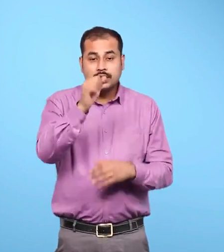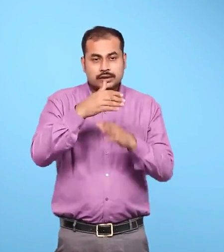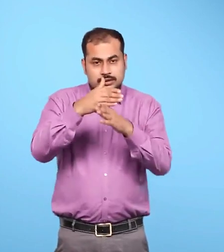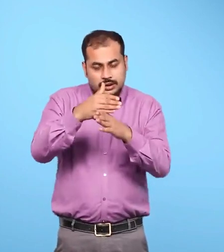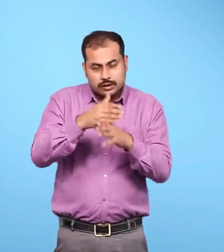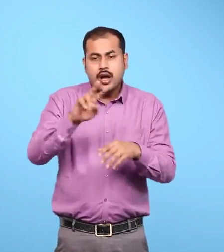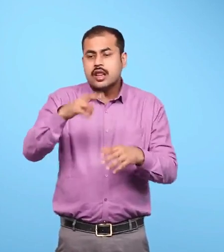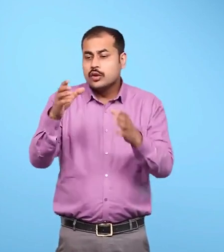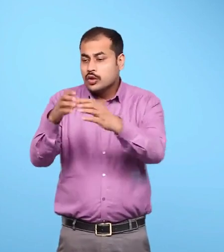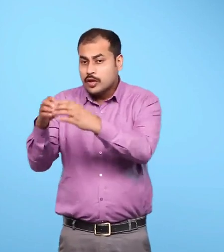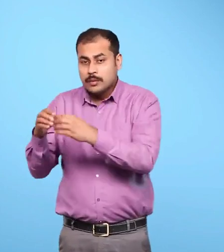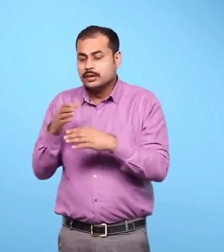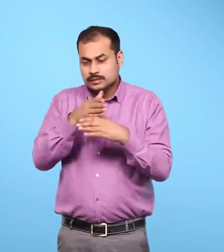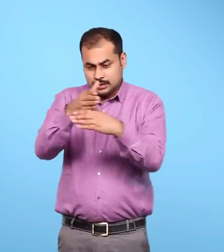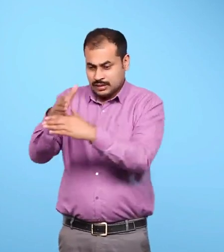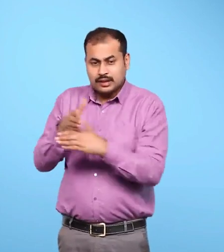Share your story with other groups.